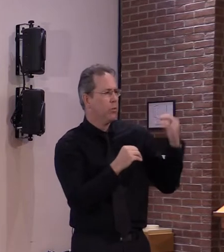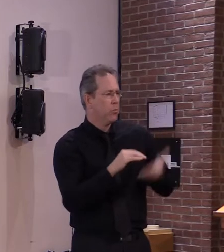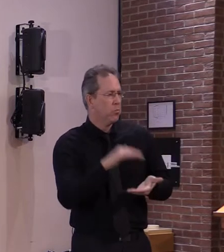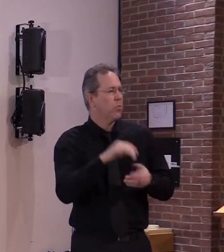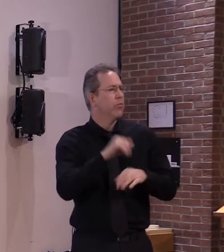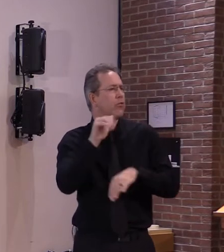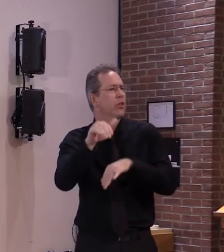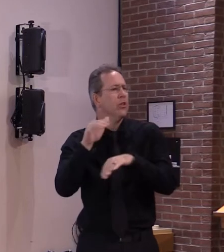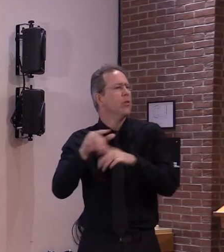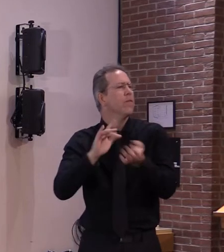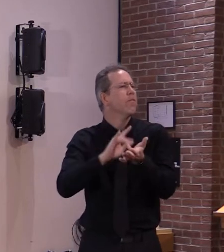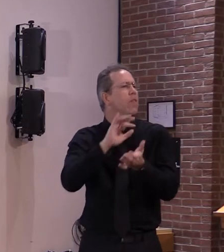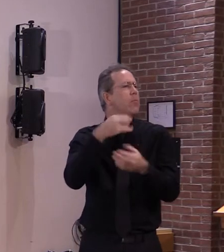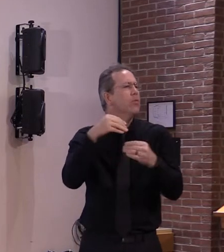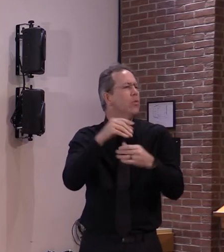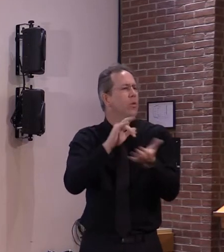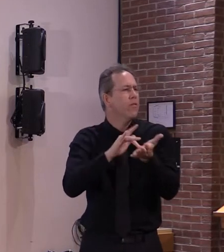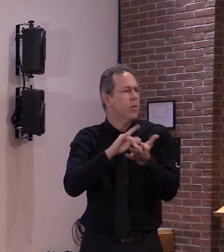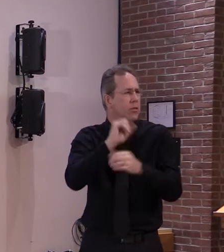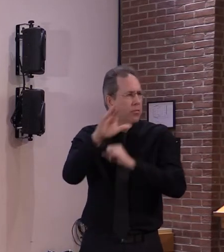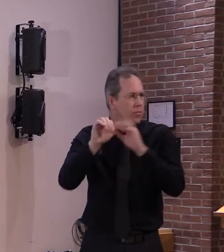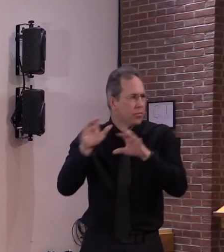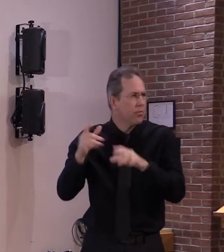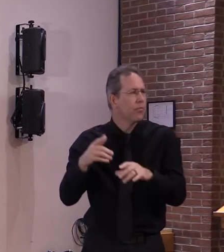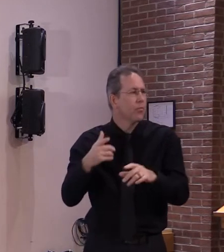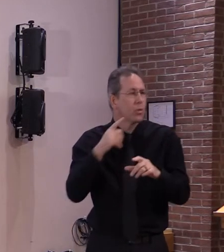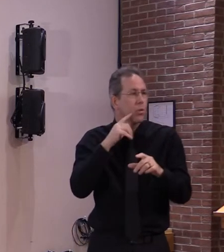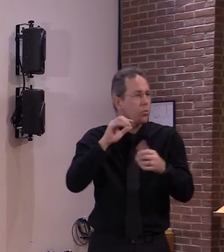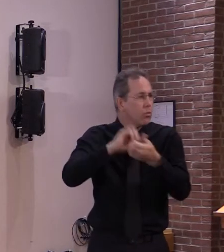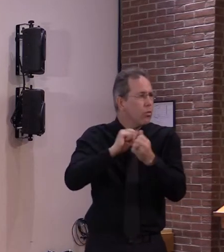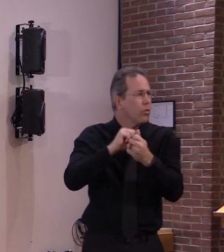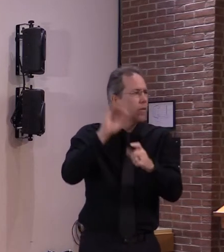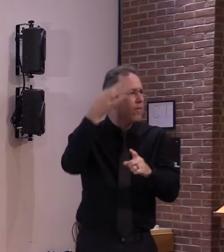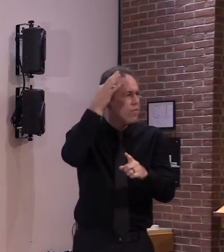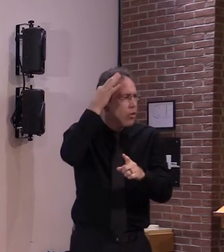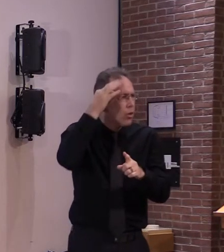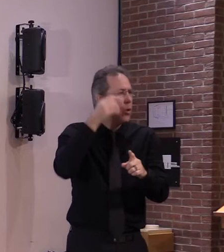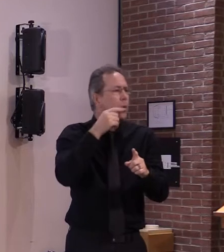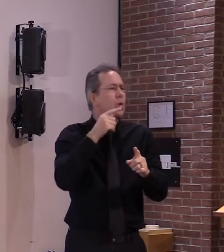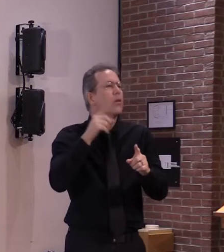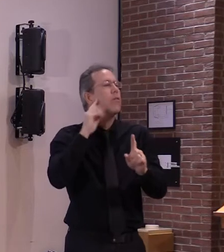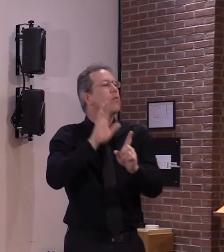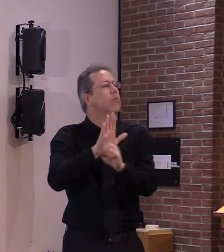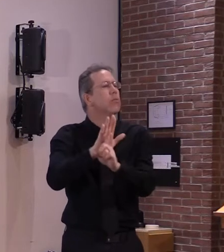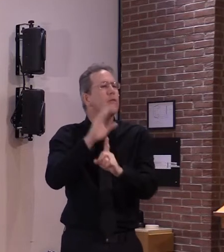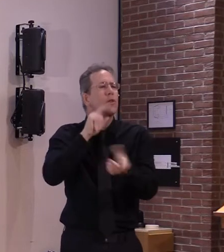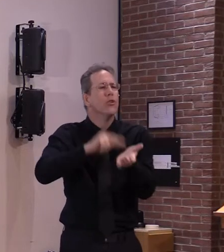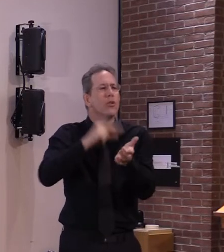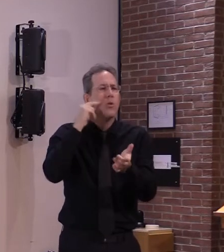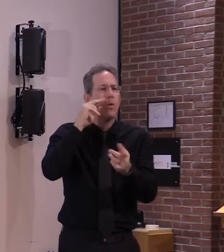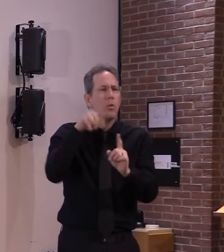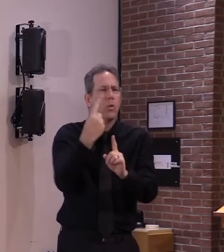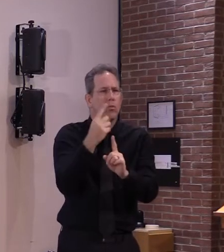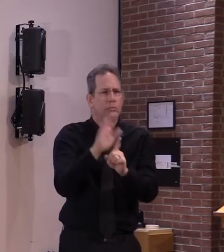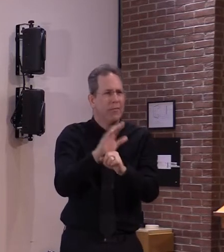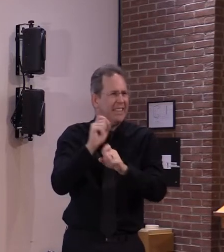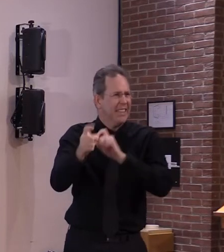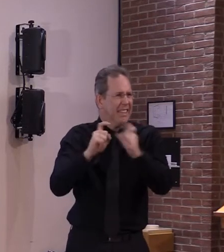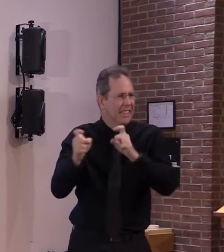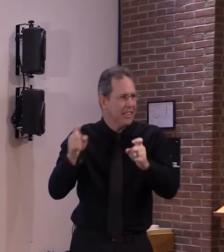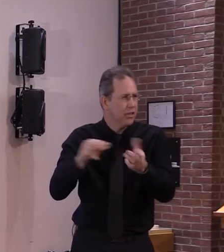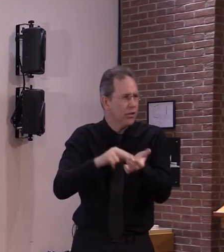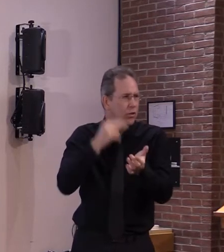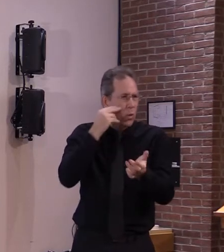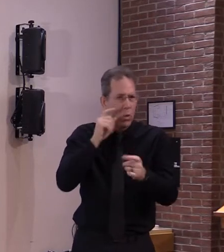vaccines at long-term care facilities these will be administered to residents and staff beginning on december